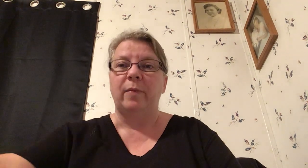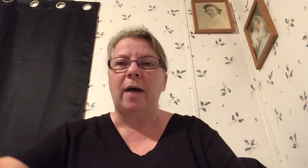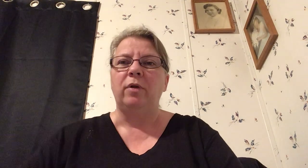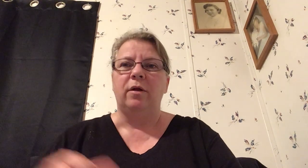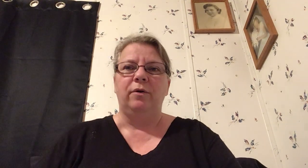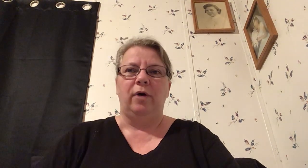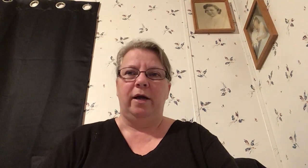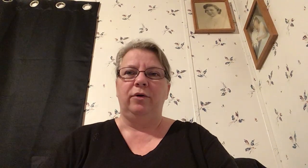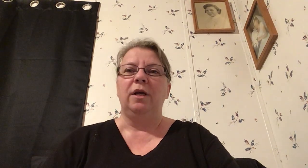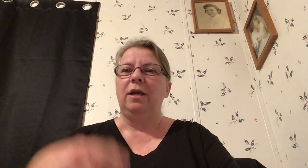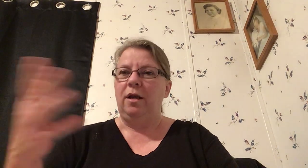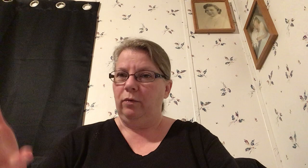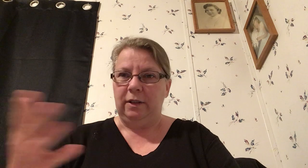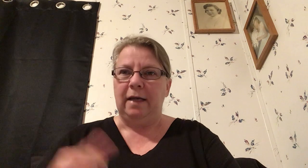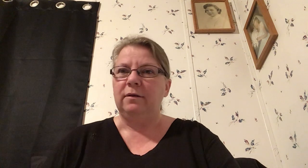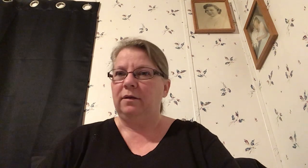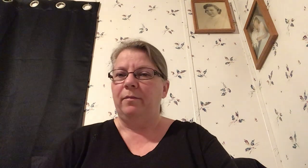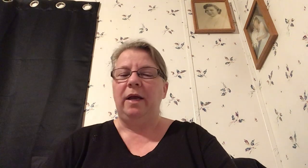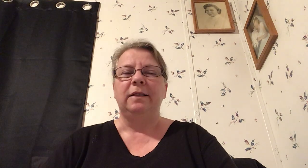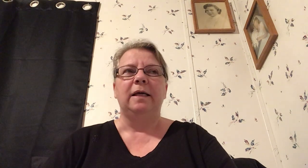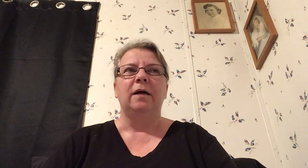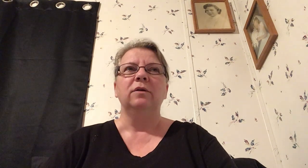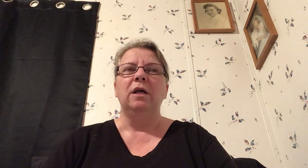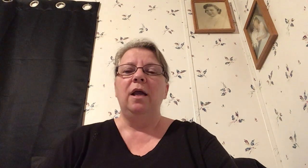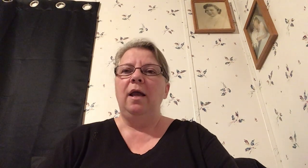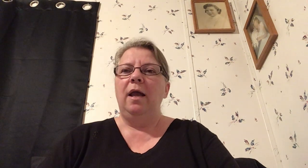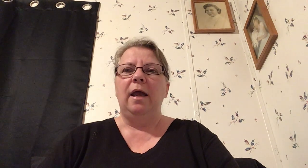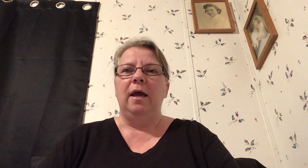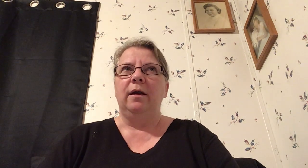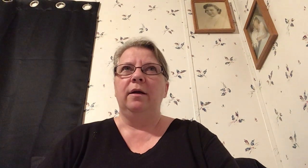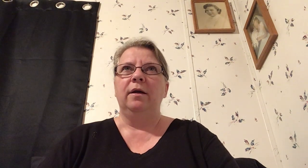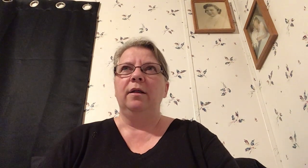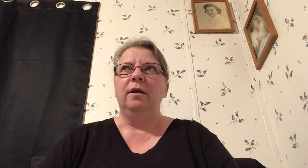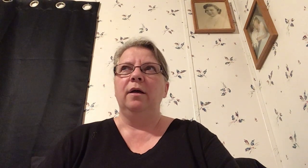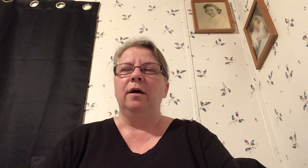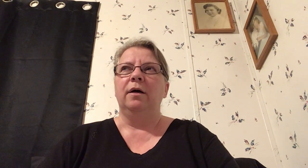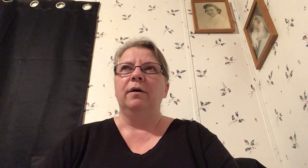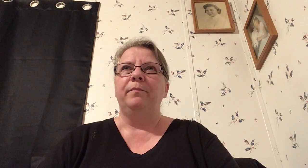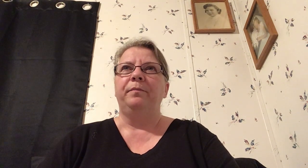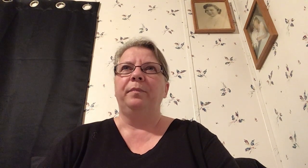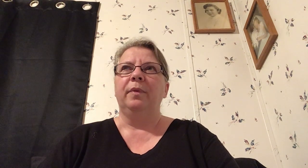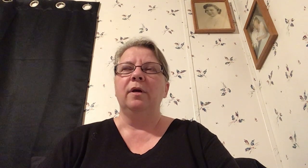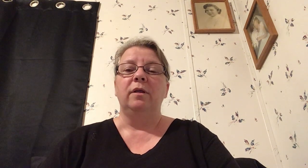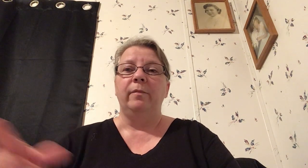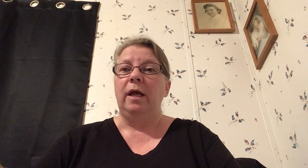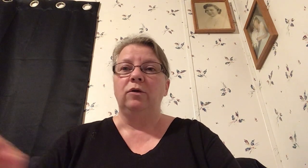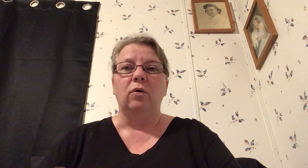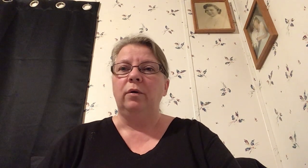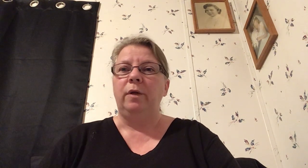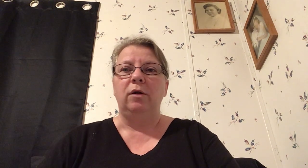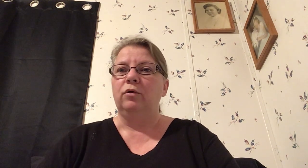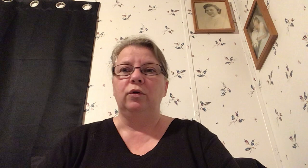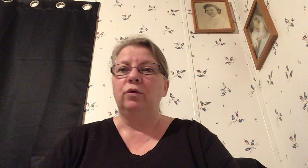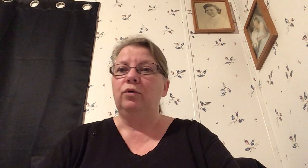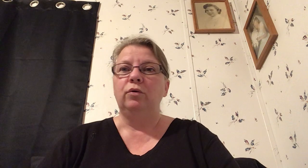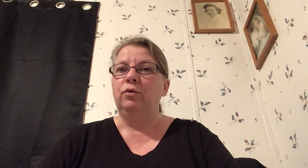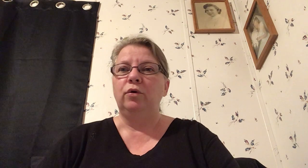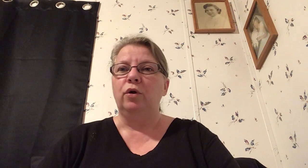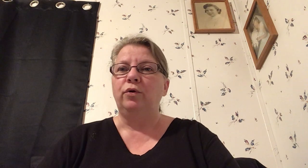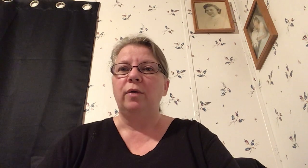Bible on the ground and he was at some man's house and the man told him he goes don't do